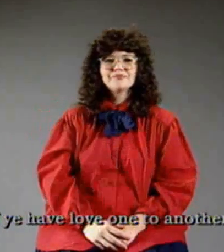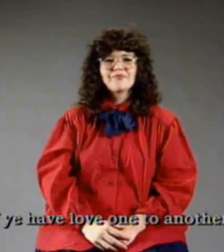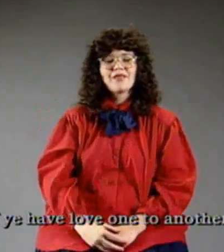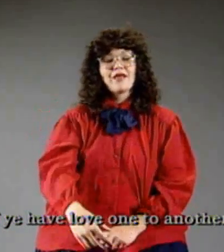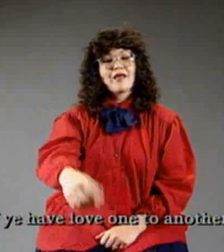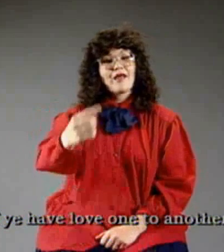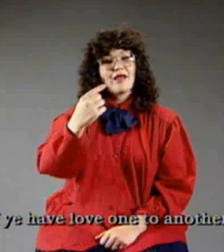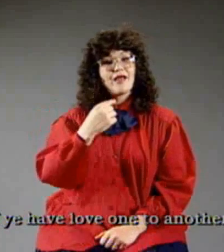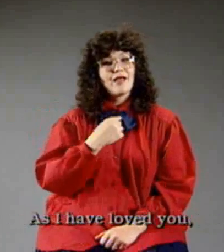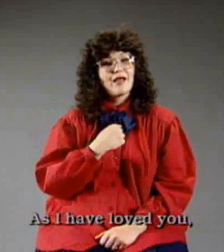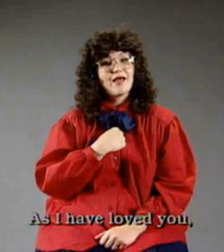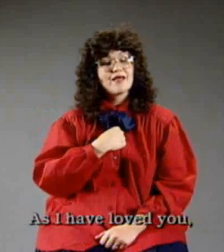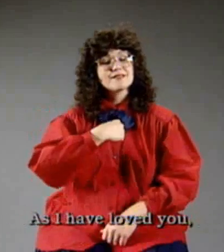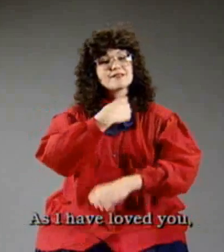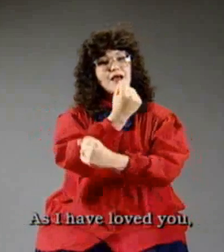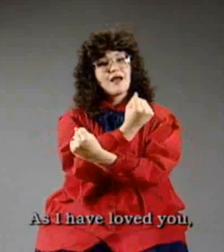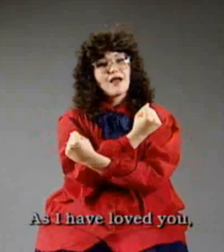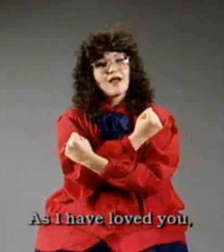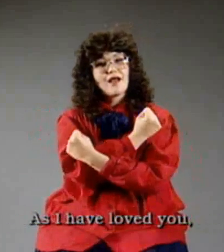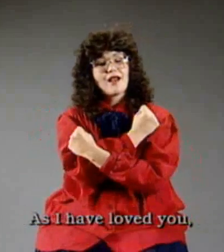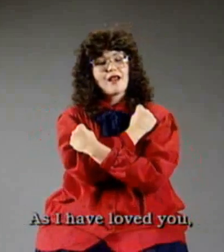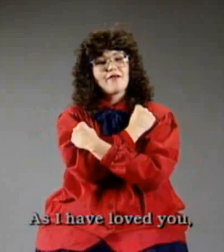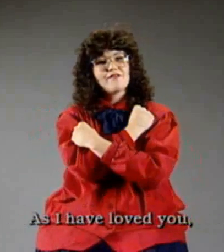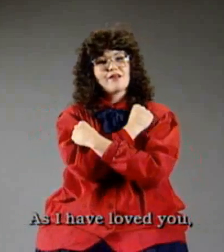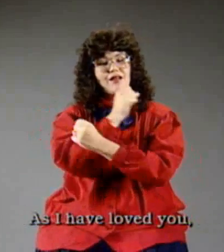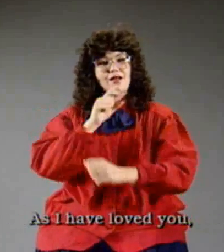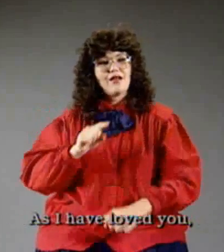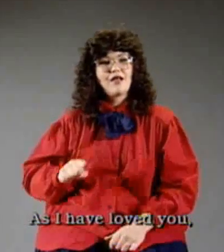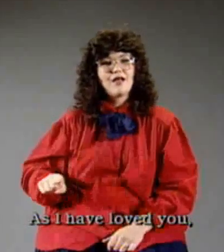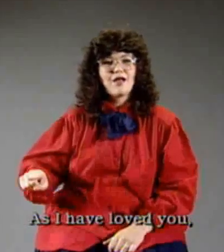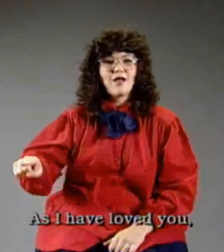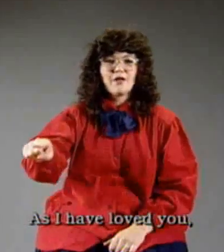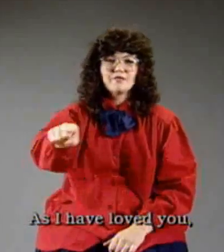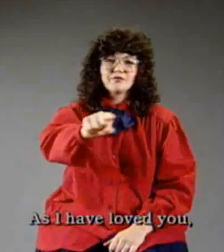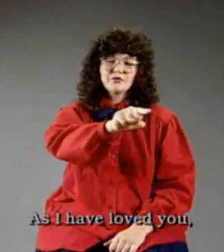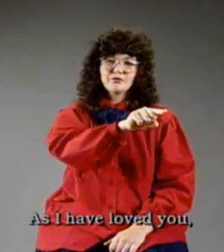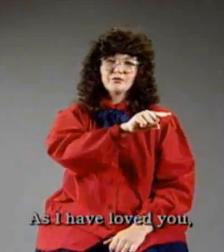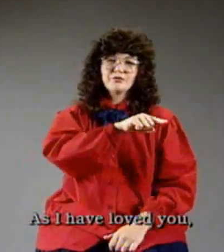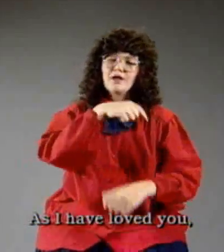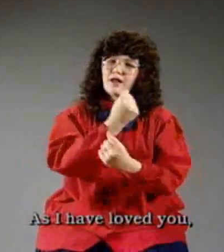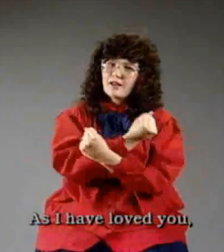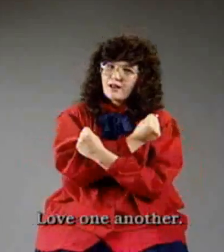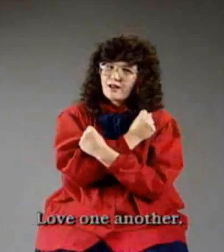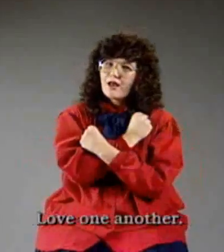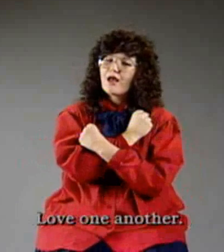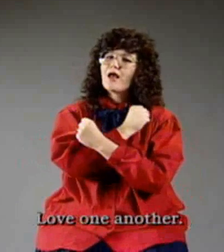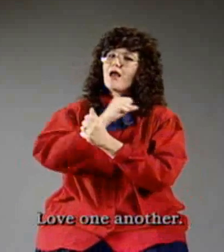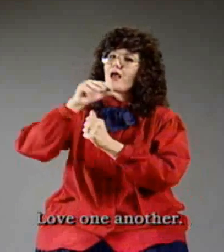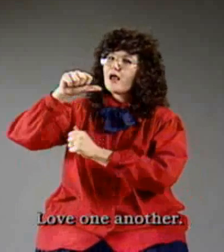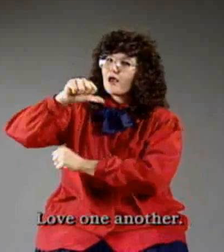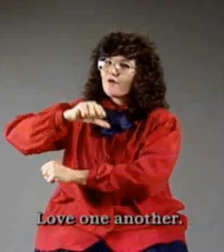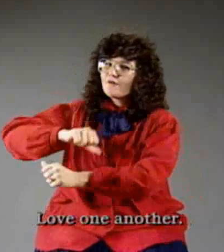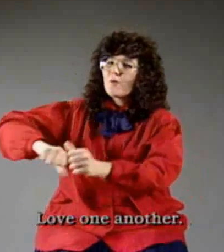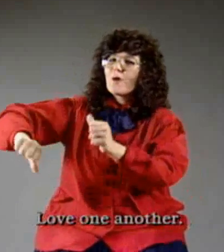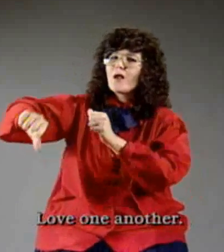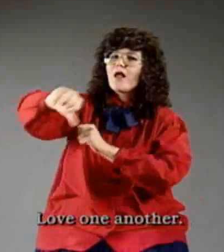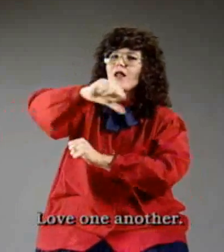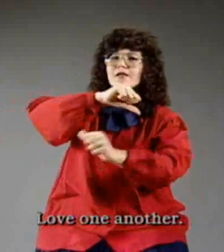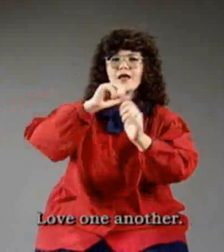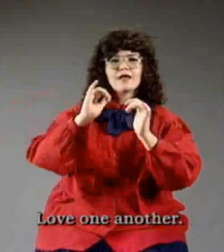As I have loved you Love one